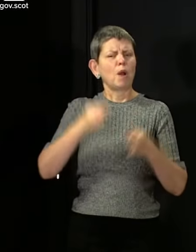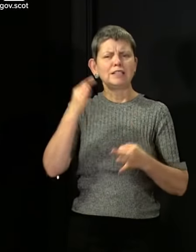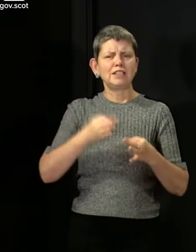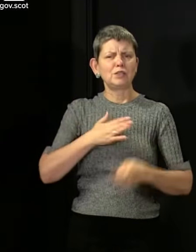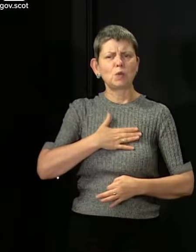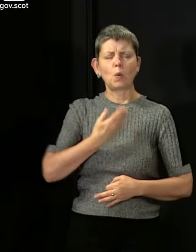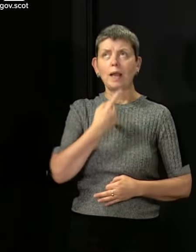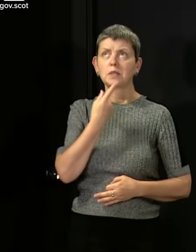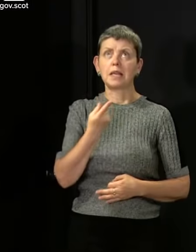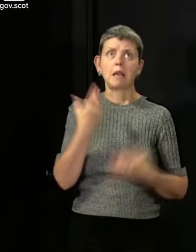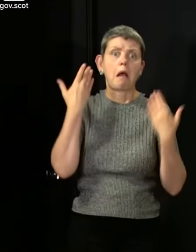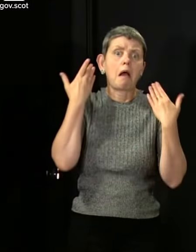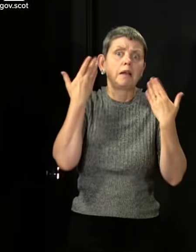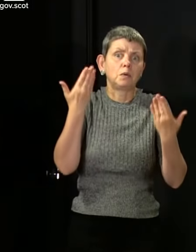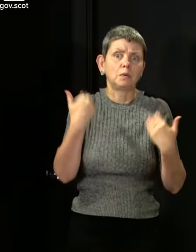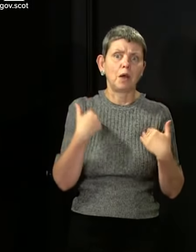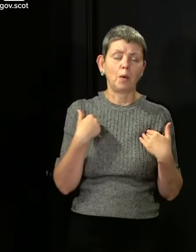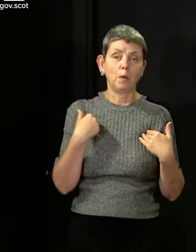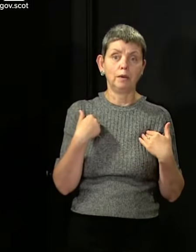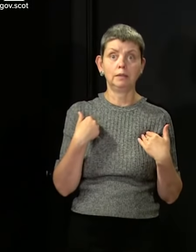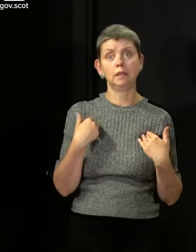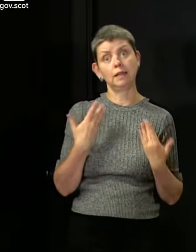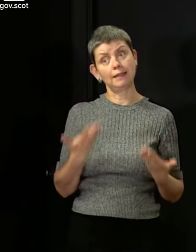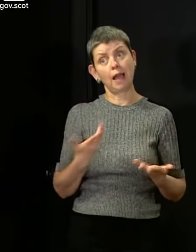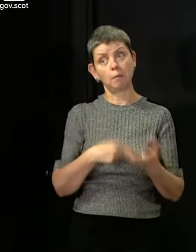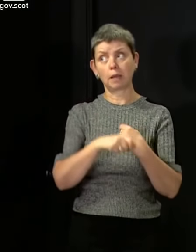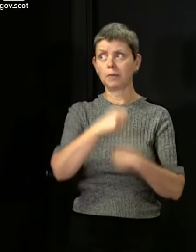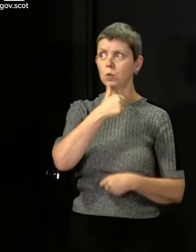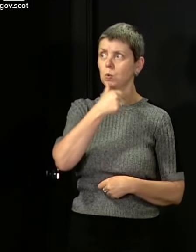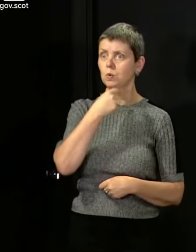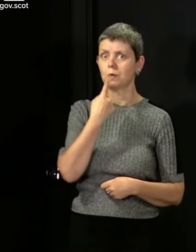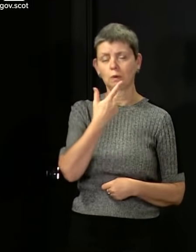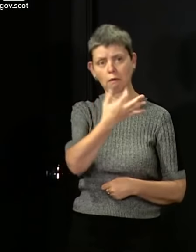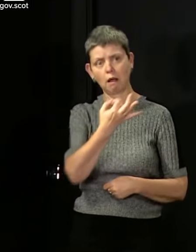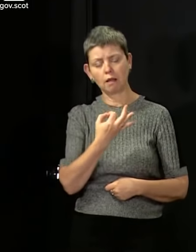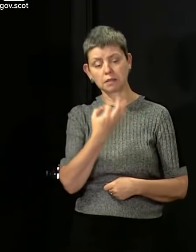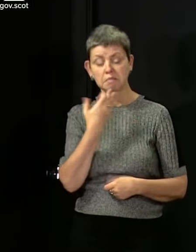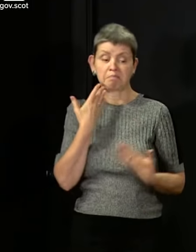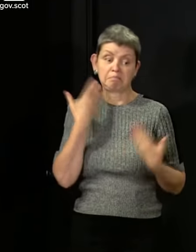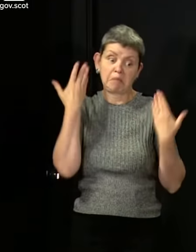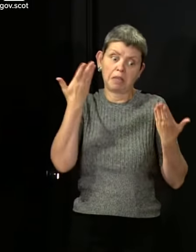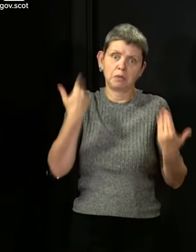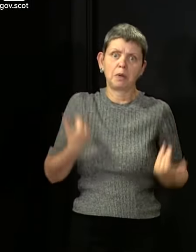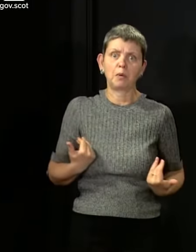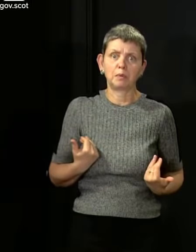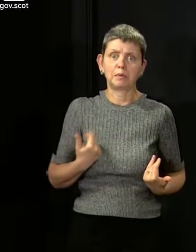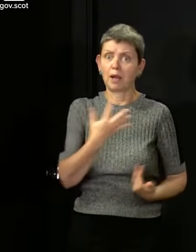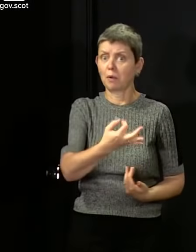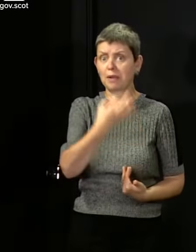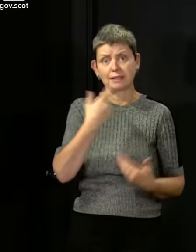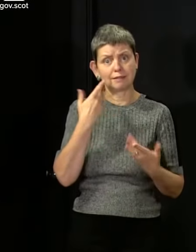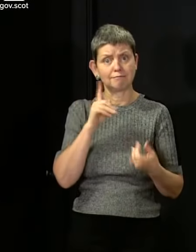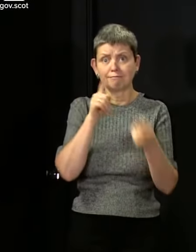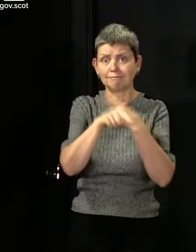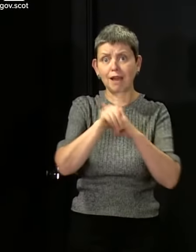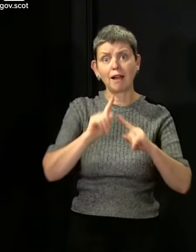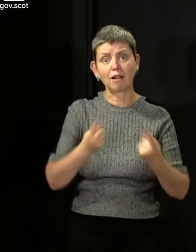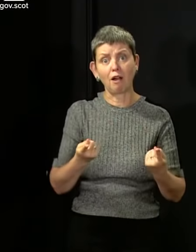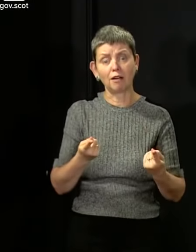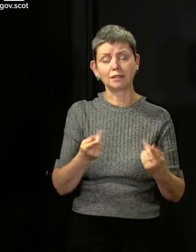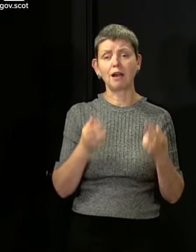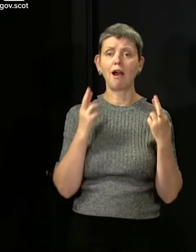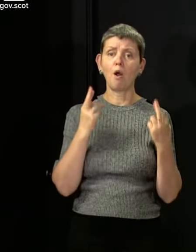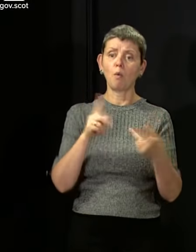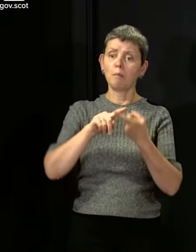comfortable giving. I've got more comfortable with it, fair to say, over the past three months. But I don't know. I can't answer that question. I certainly hope it's not permanent